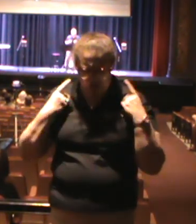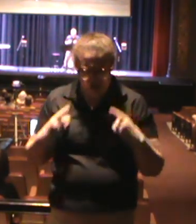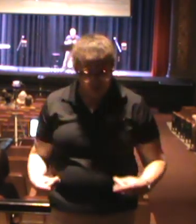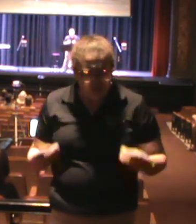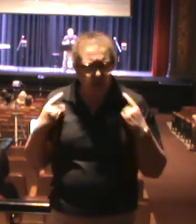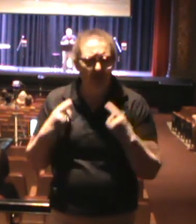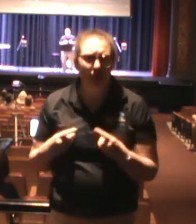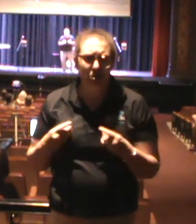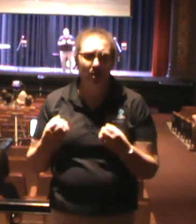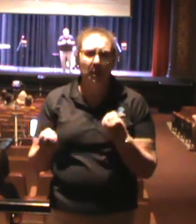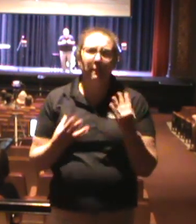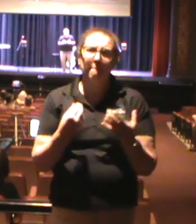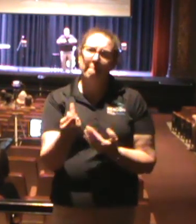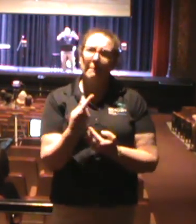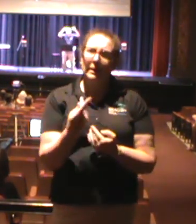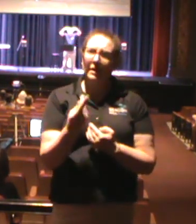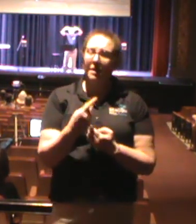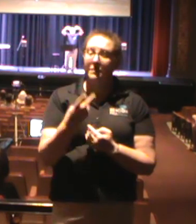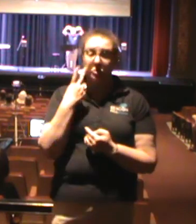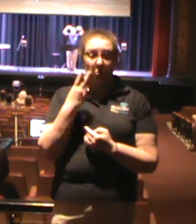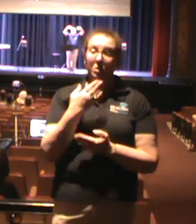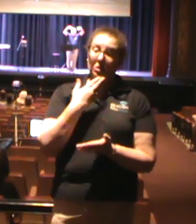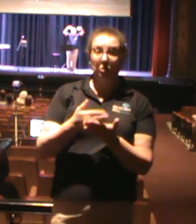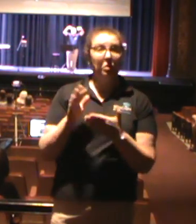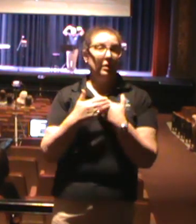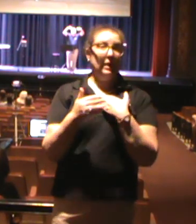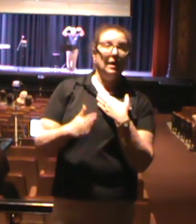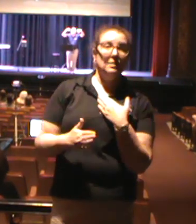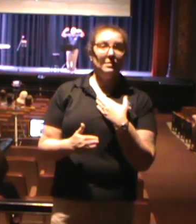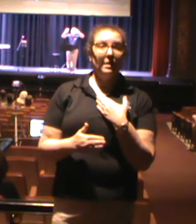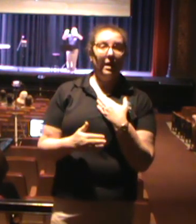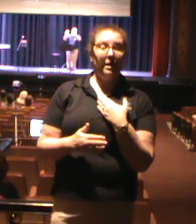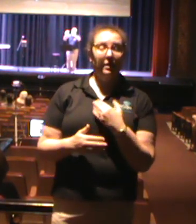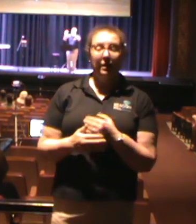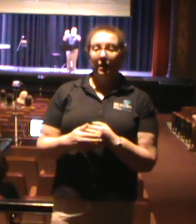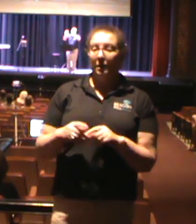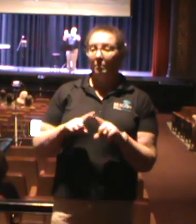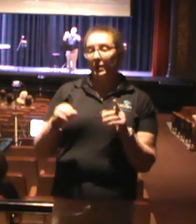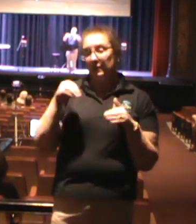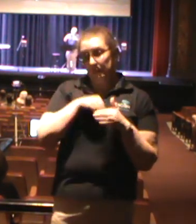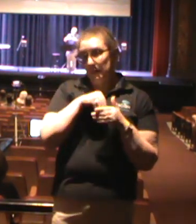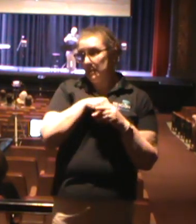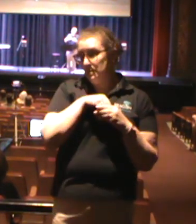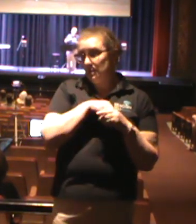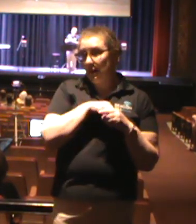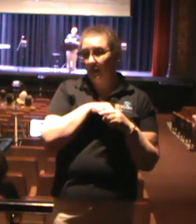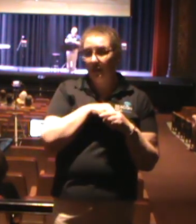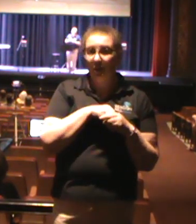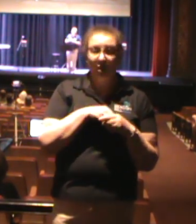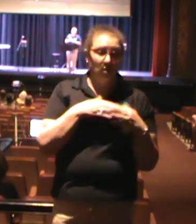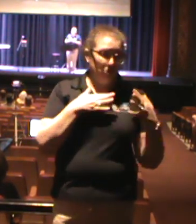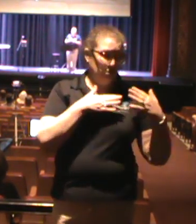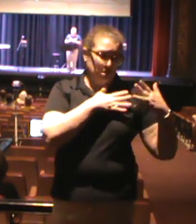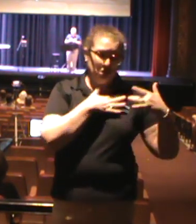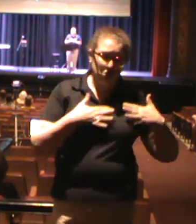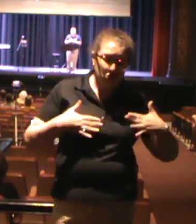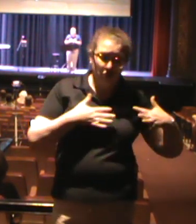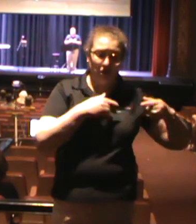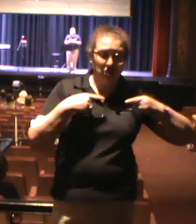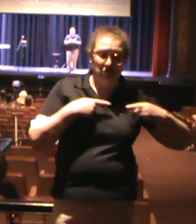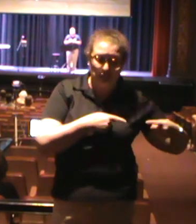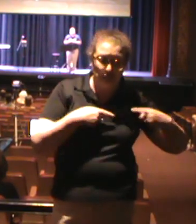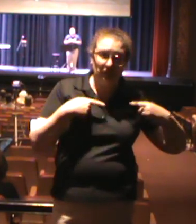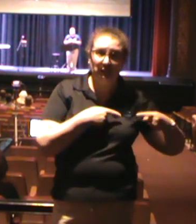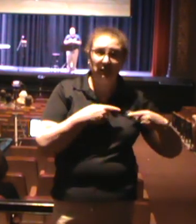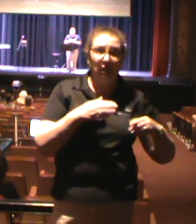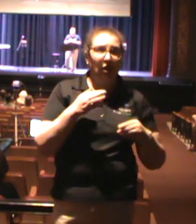inside, we're fighting the battle of our lives. We like to put on a shell on the outside. We don't want people to know what's happening in our life. You know what I'm saying